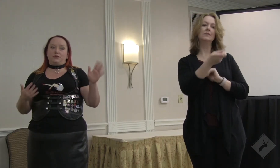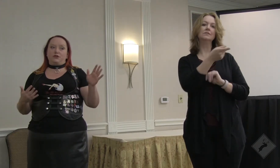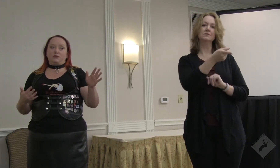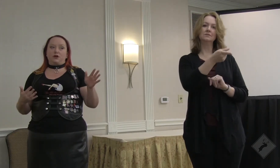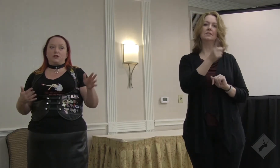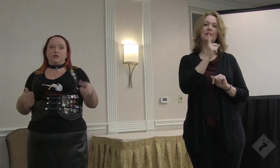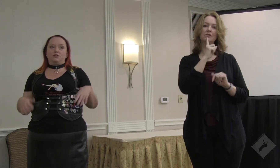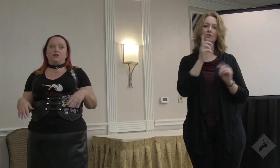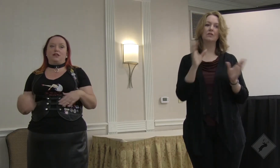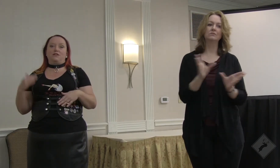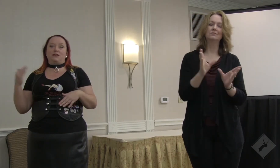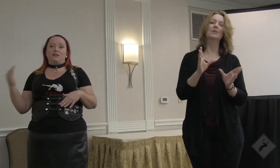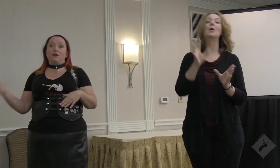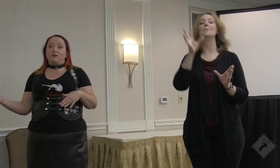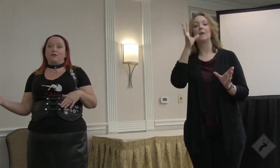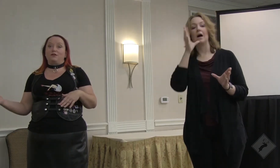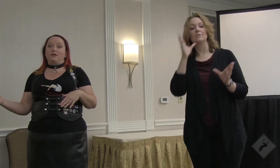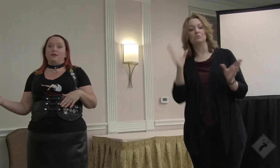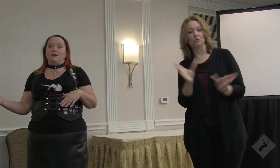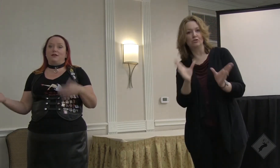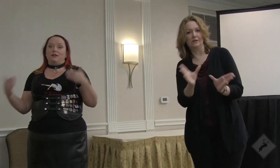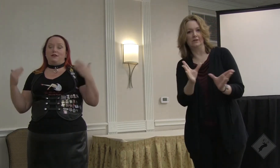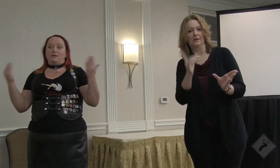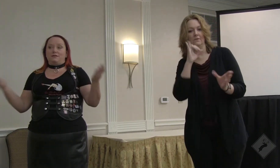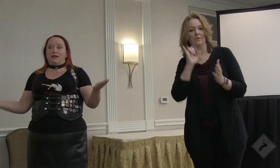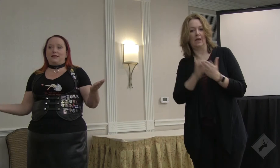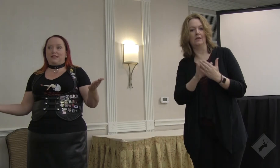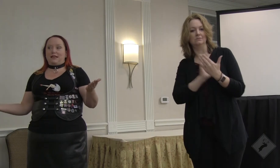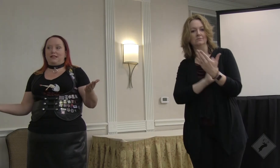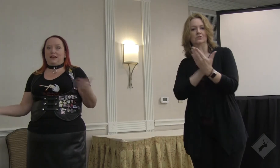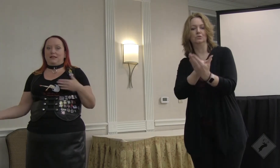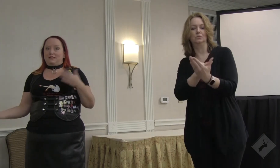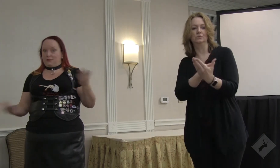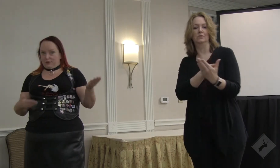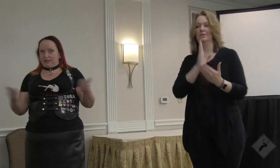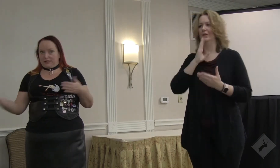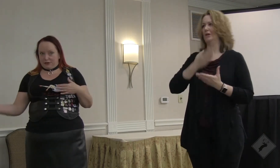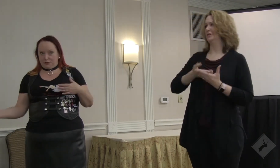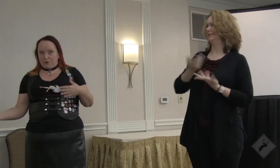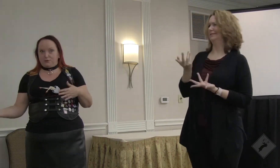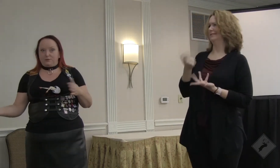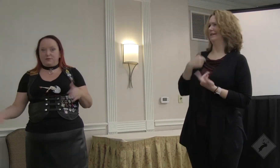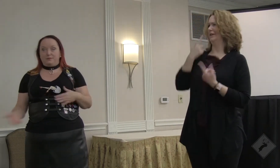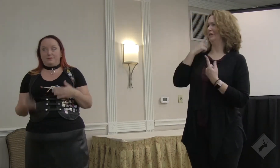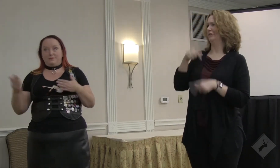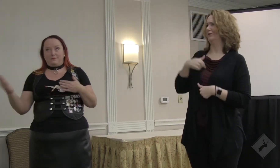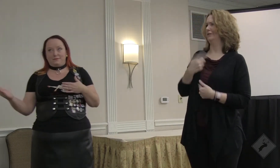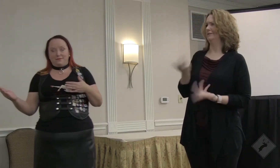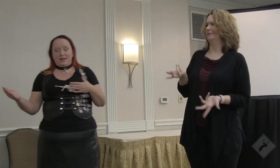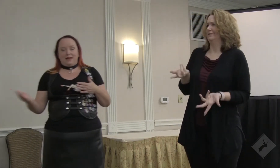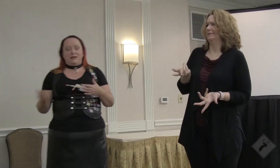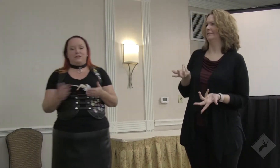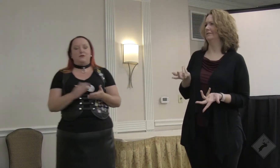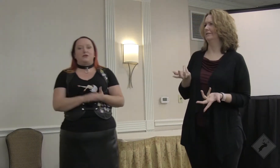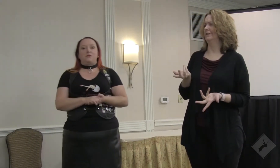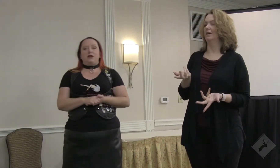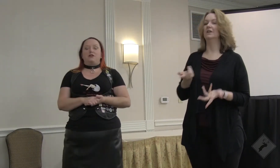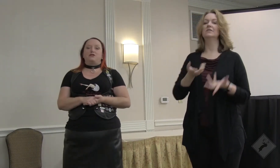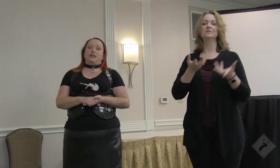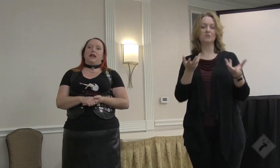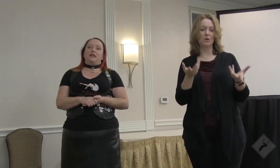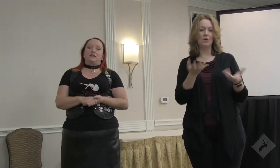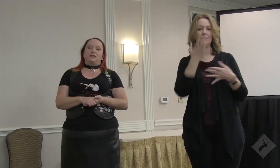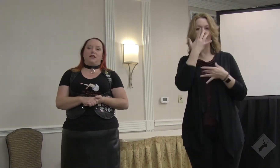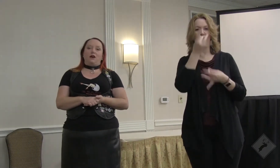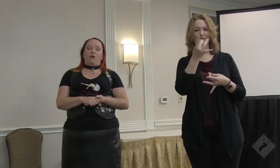actually pushing the prosecution. Even the daughter has said that it was consensual. So it's going to